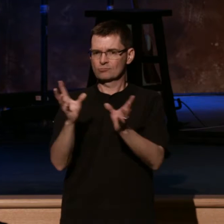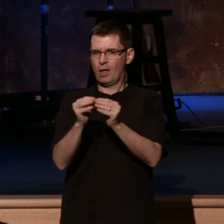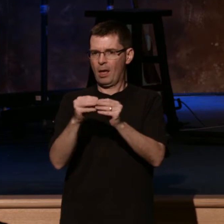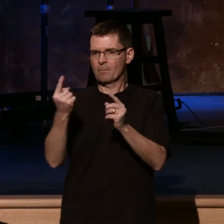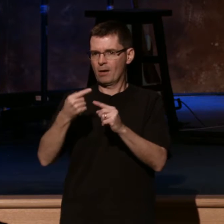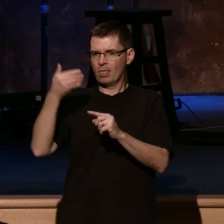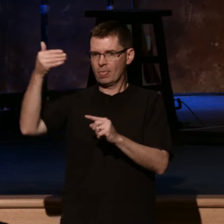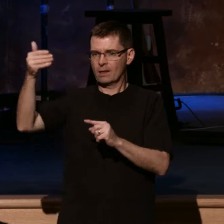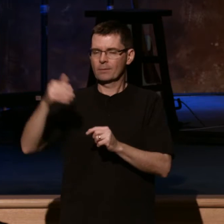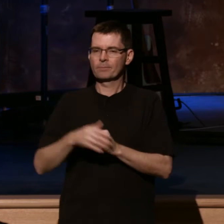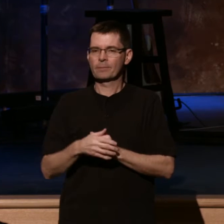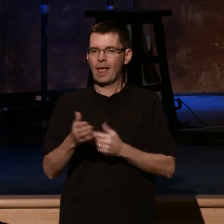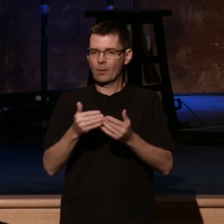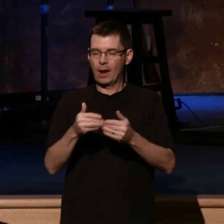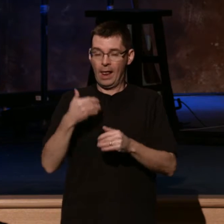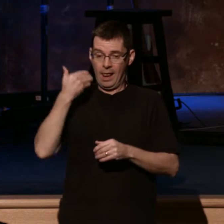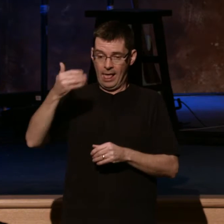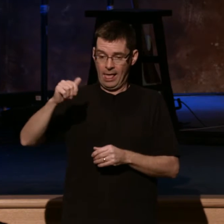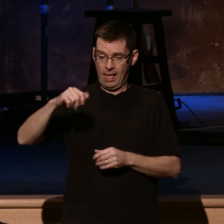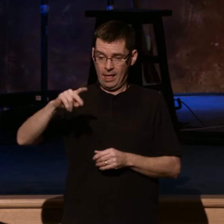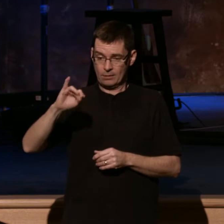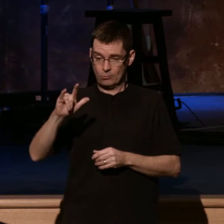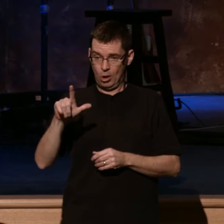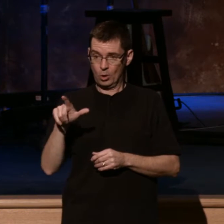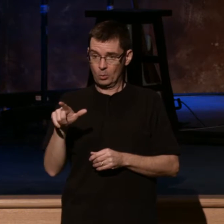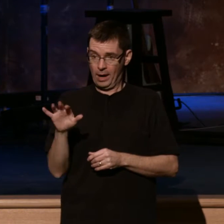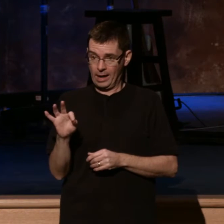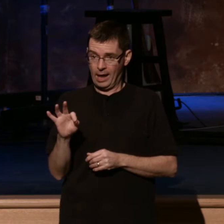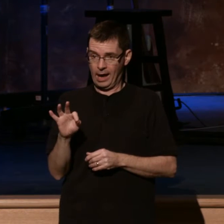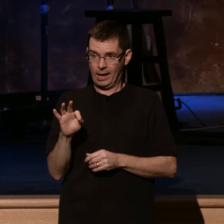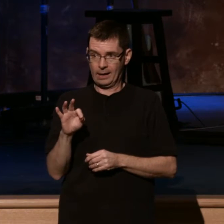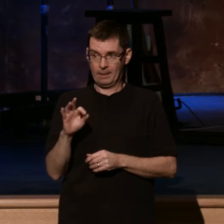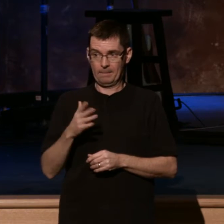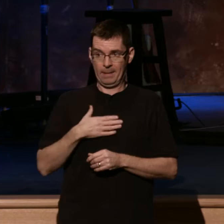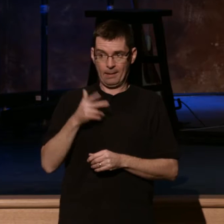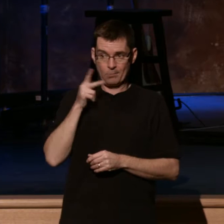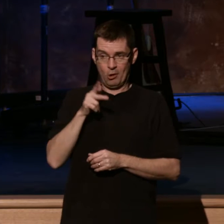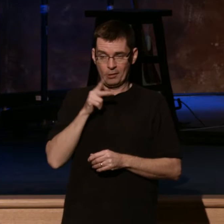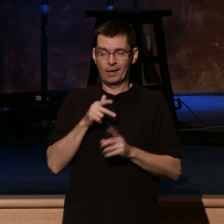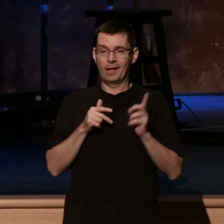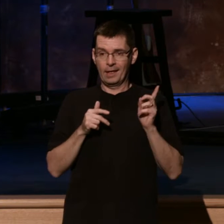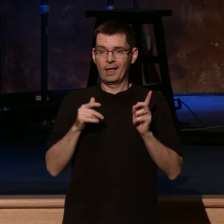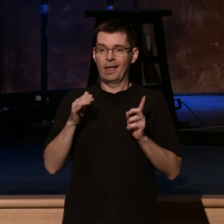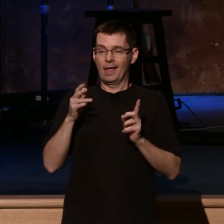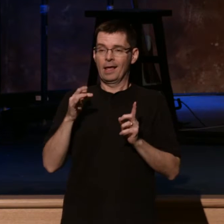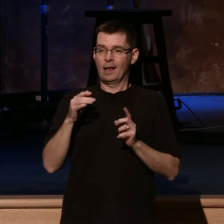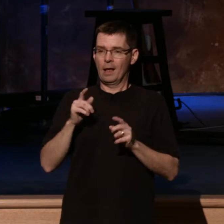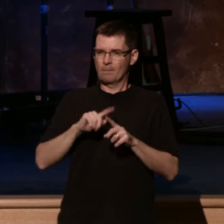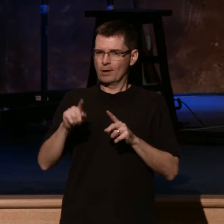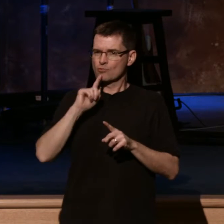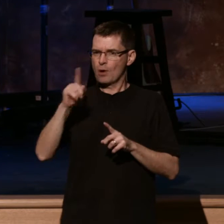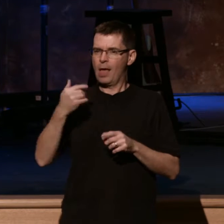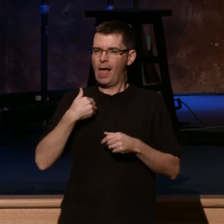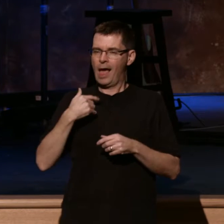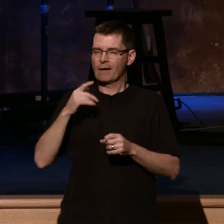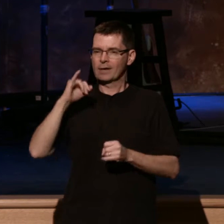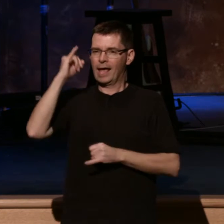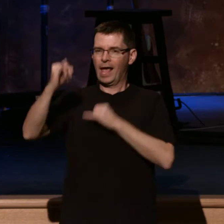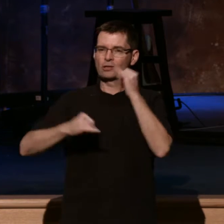thing. On April 29th, which happens to be my birthday, we are doing a, it's really global, but a national, international webcast. And that is,